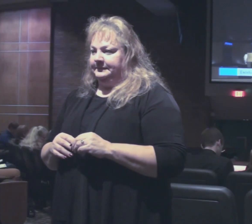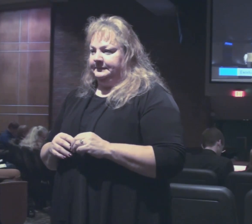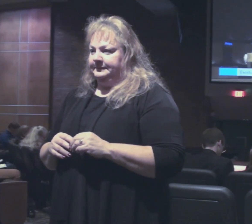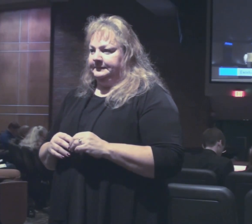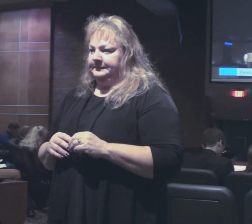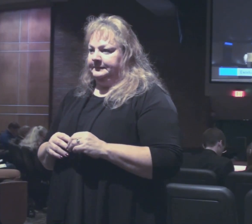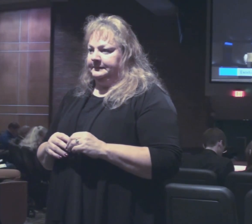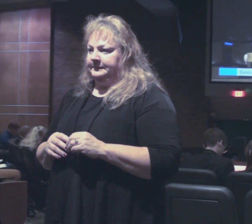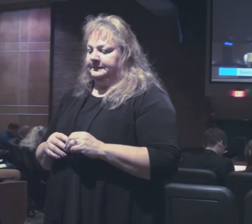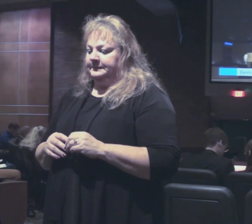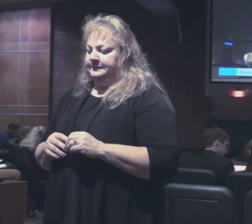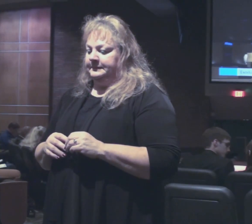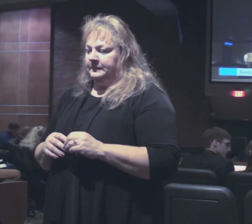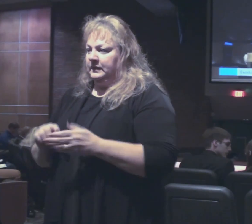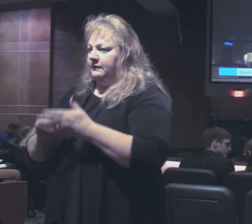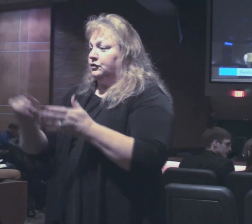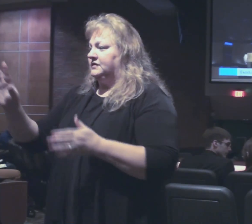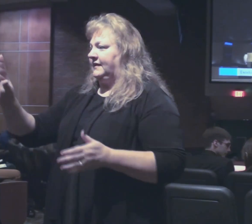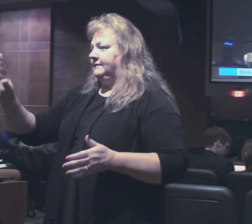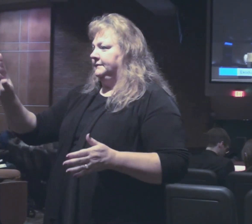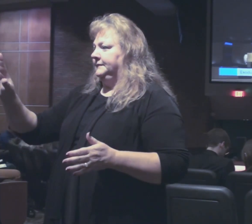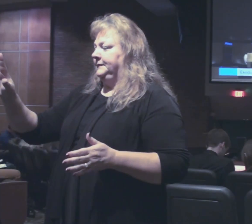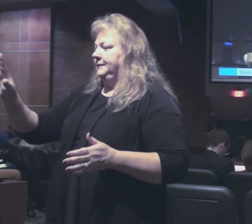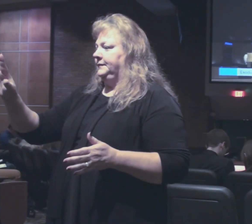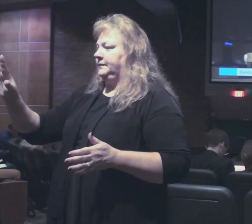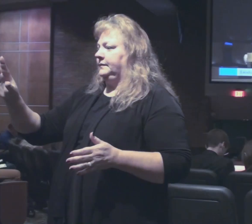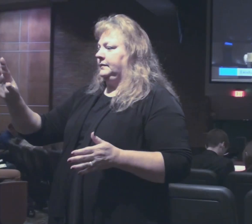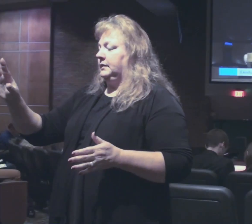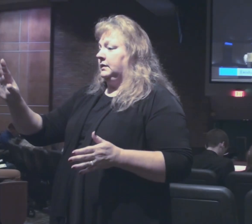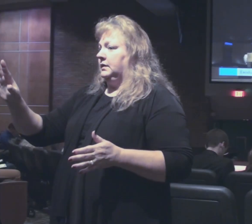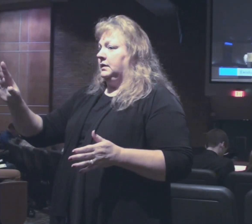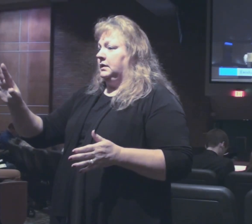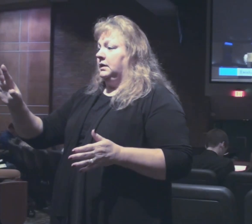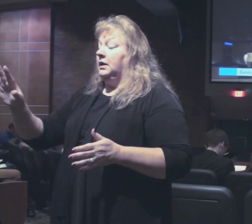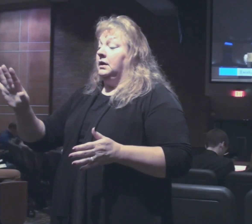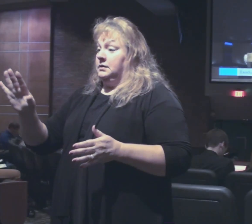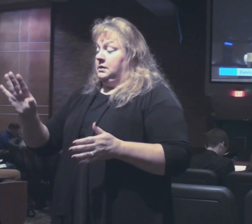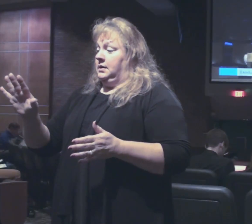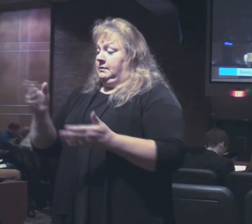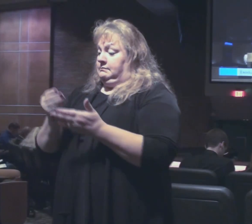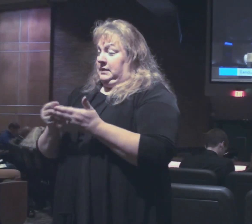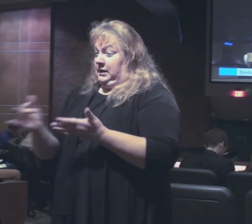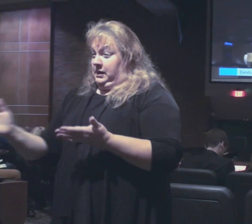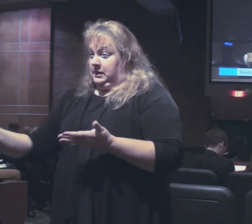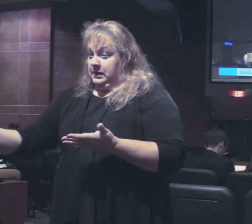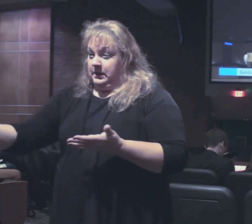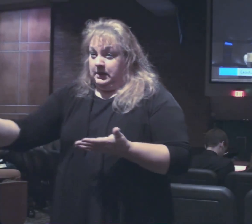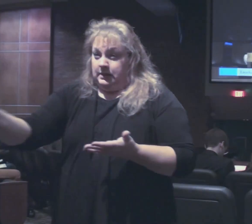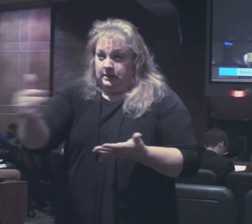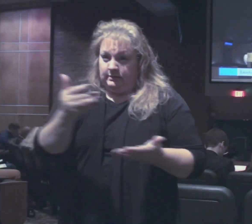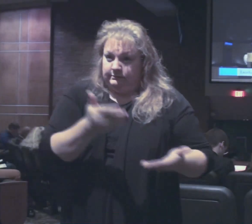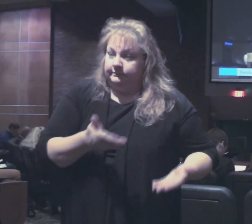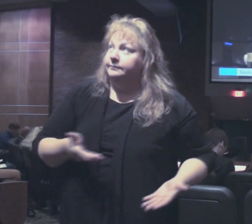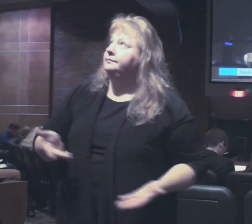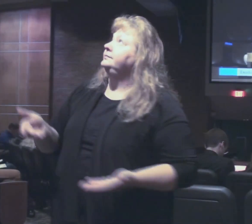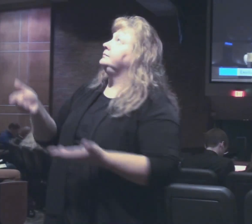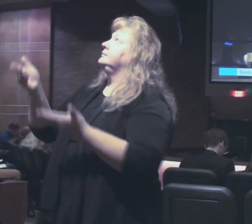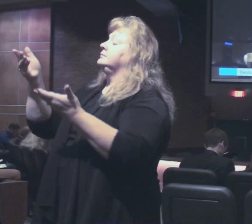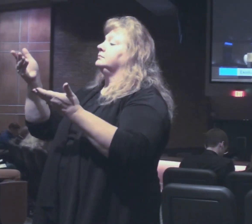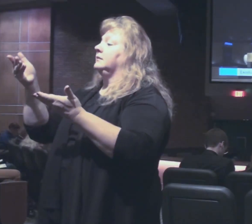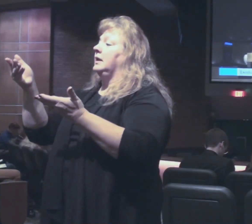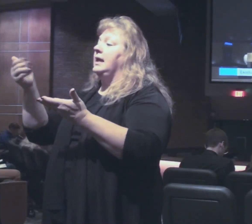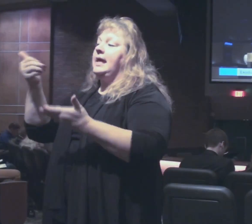and we pick up in verse 5. Take from among you a contribution to the Lord. Now know this. Whoever